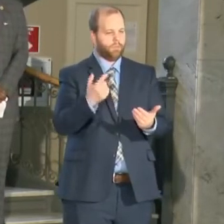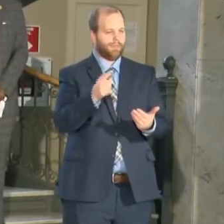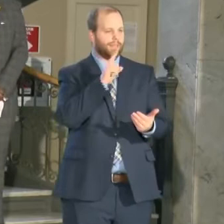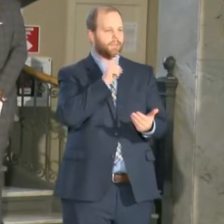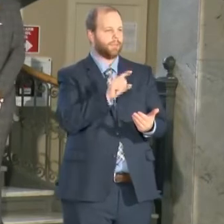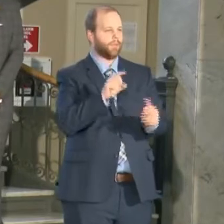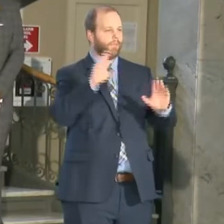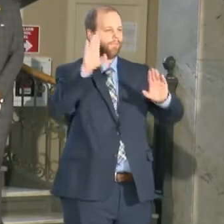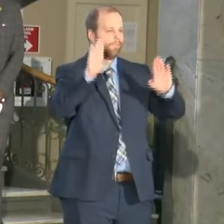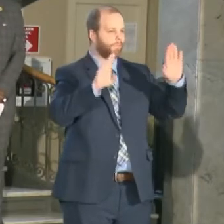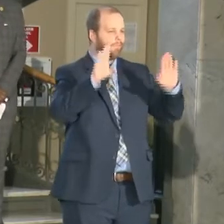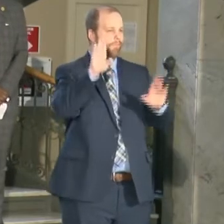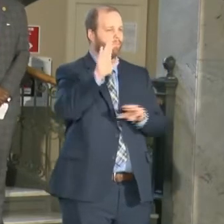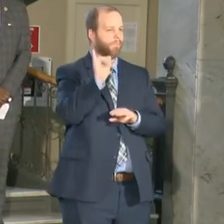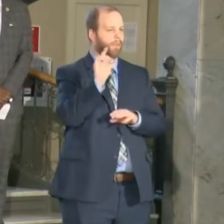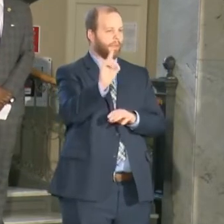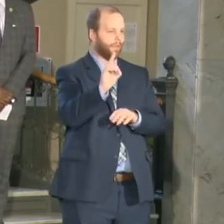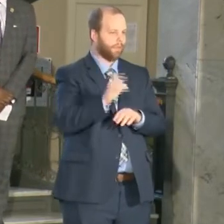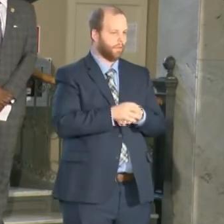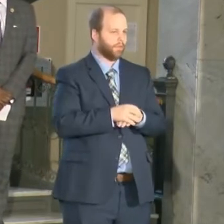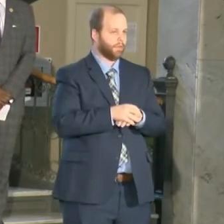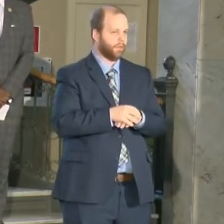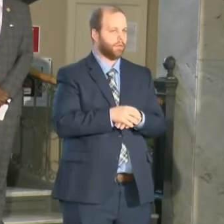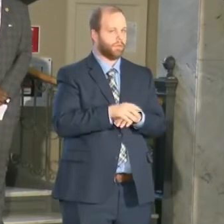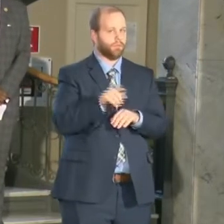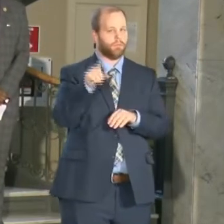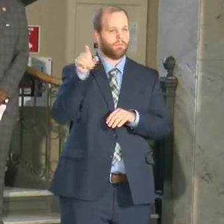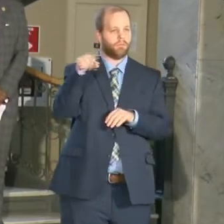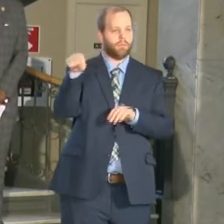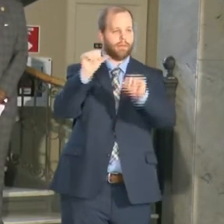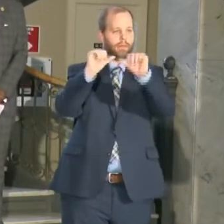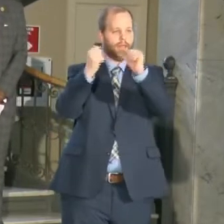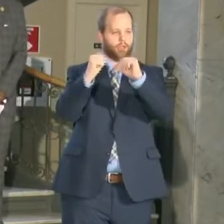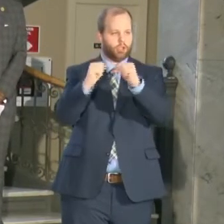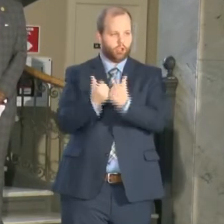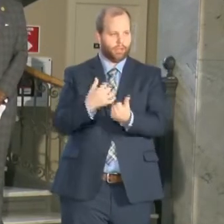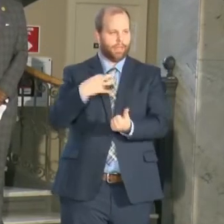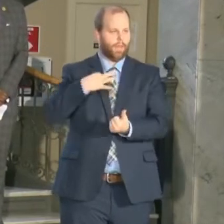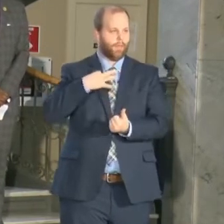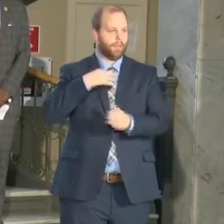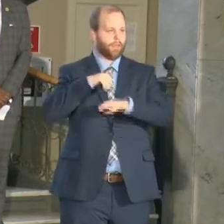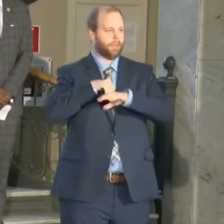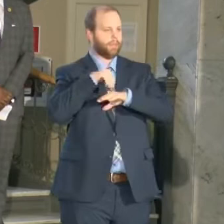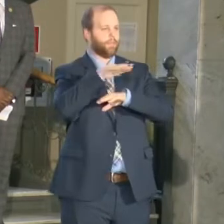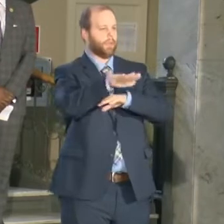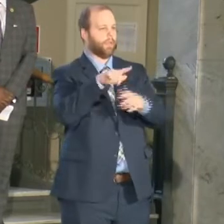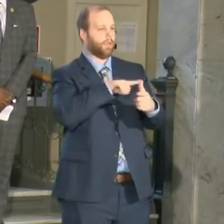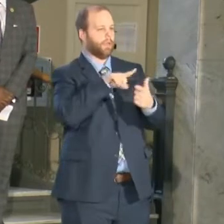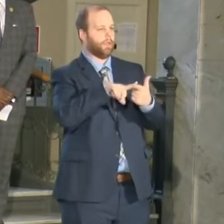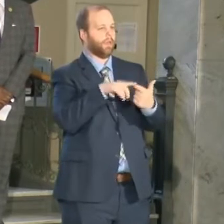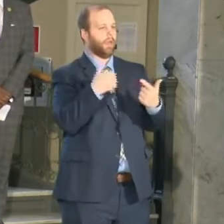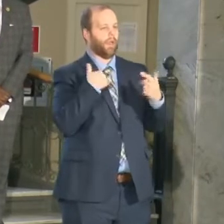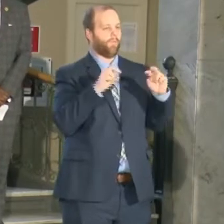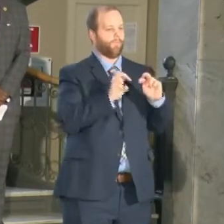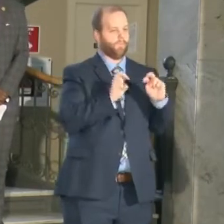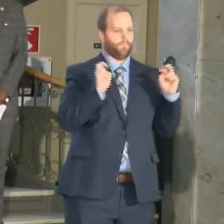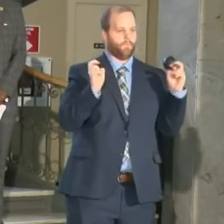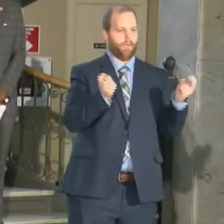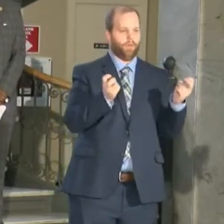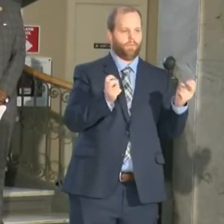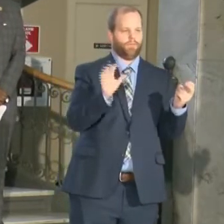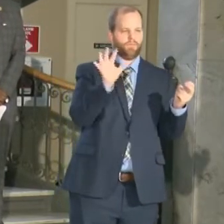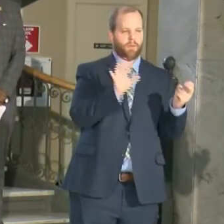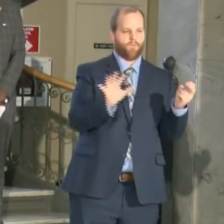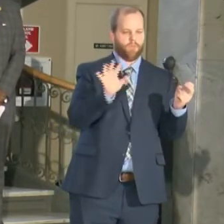open uh vendors um submit applications and then we have a five person panel to review those applications